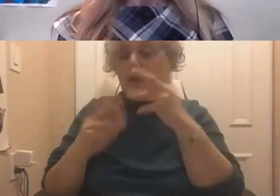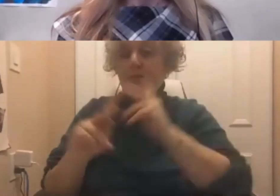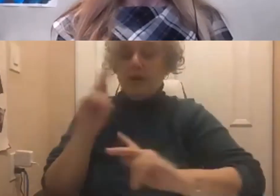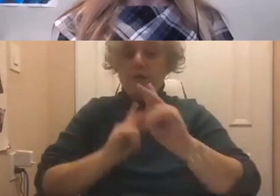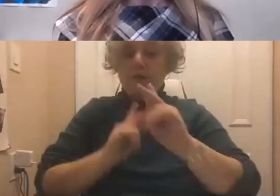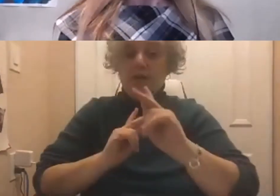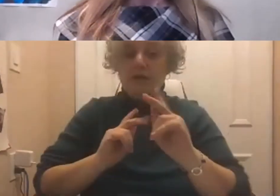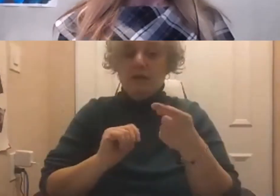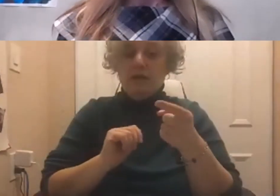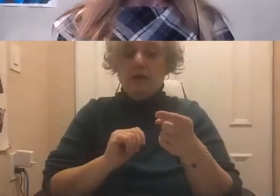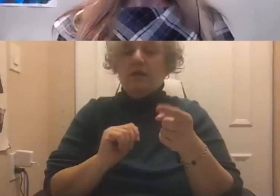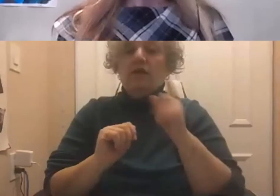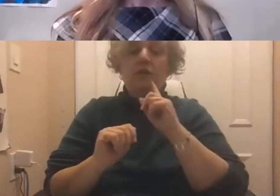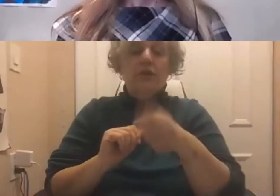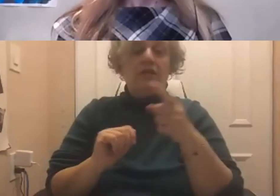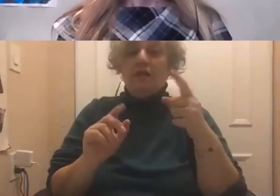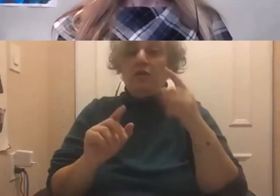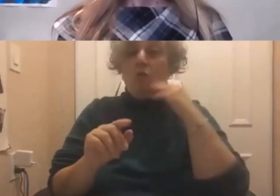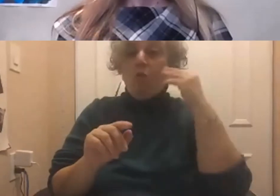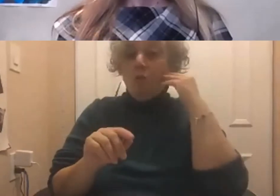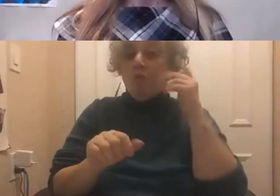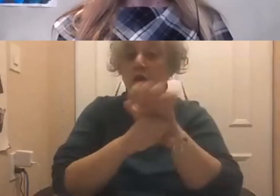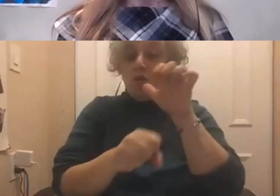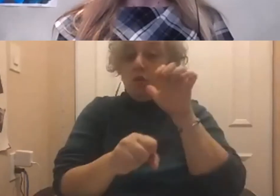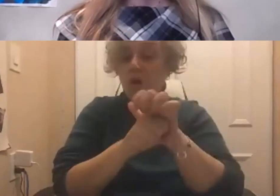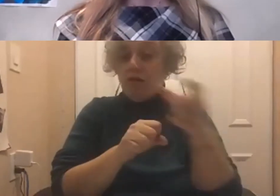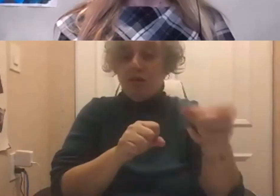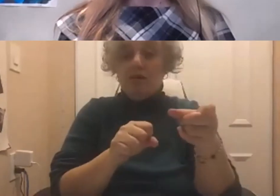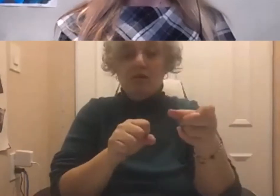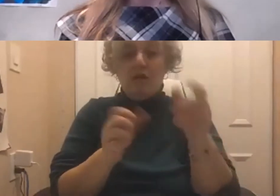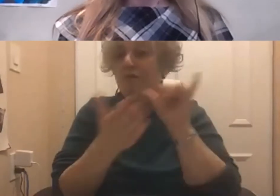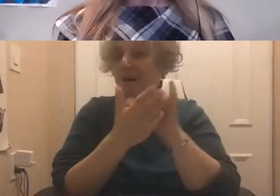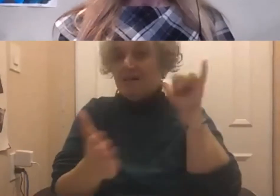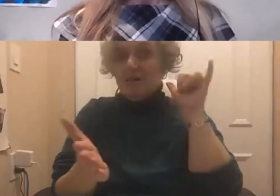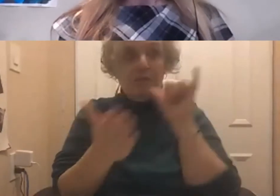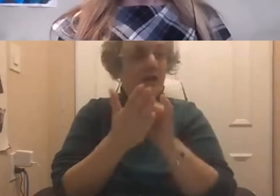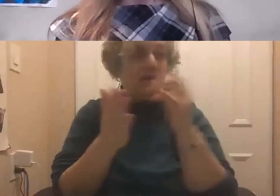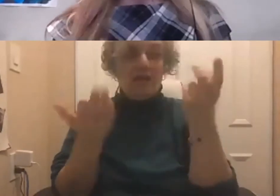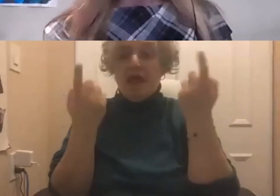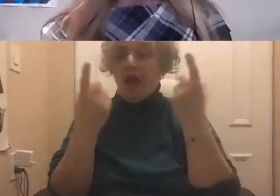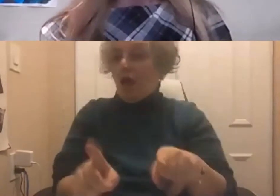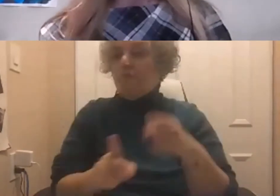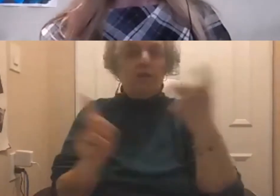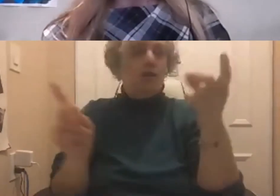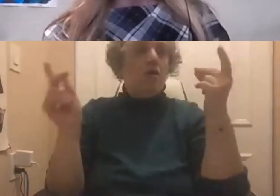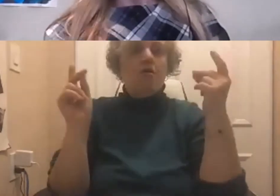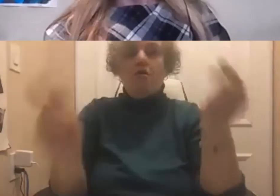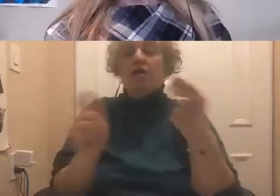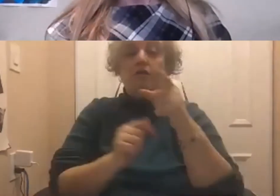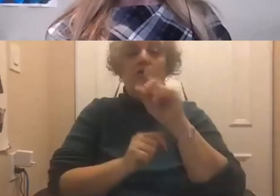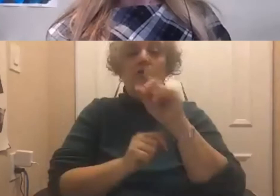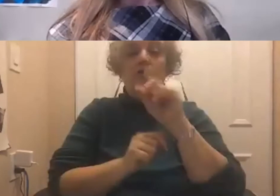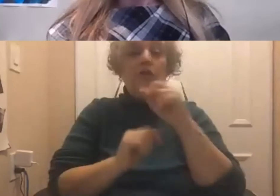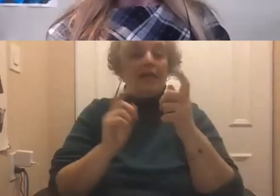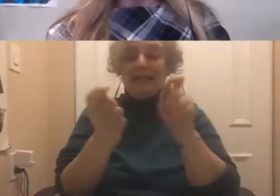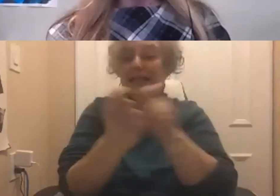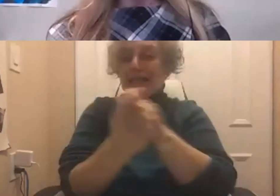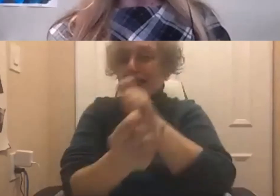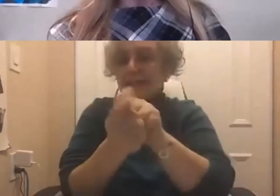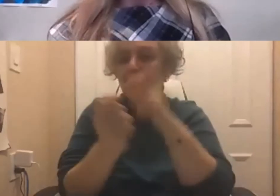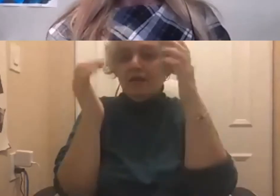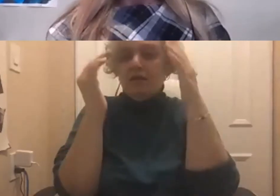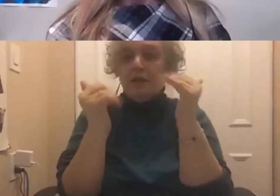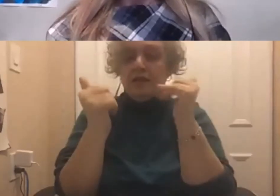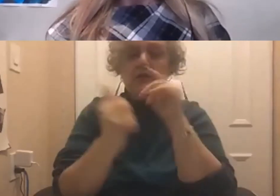to work from home, it was an impossibility. And all of a sudden, it's exactly what's expected, and there's been a huge